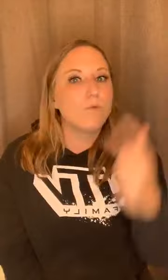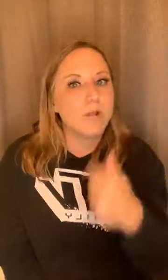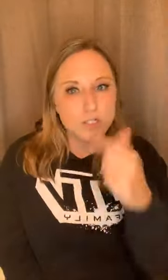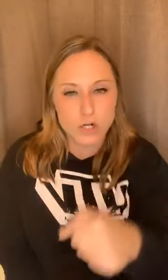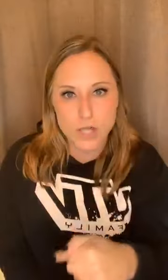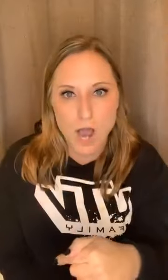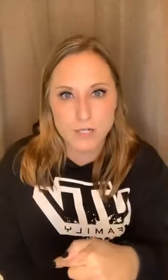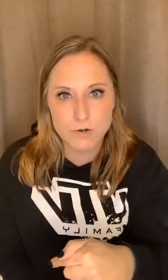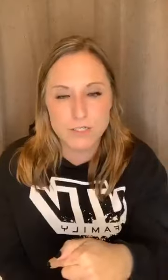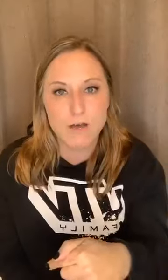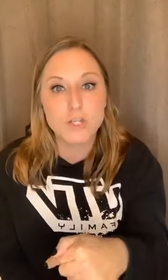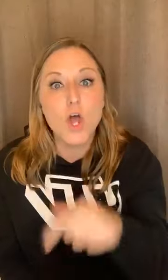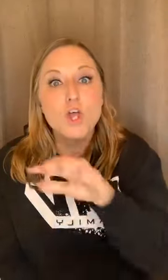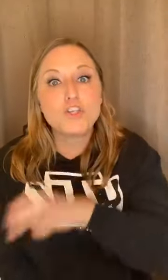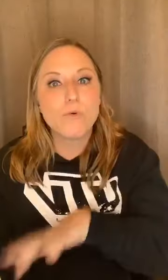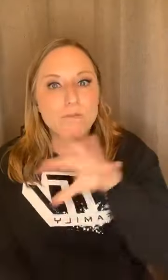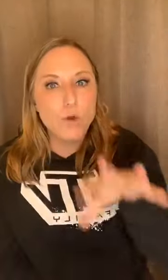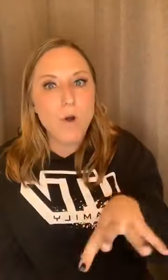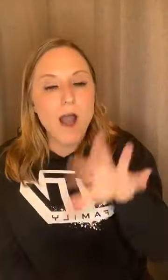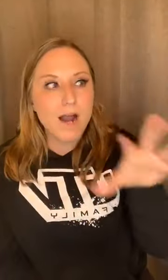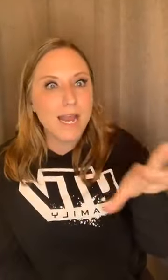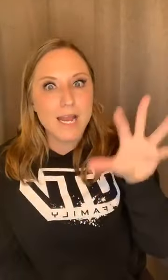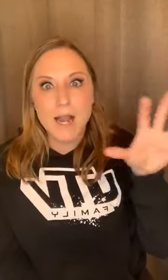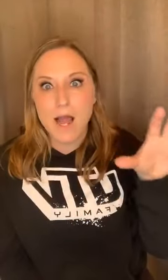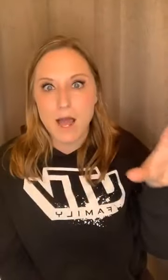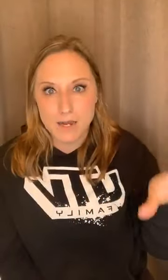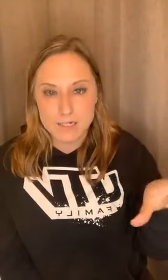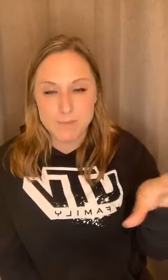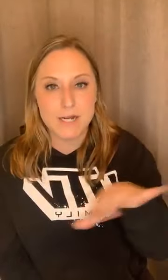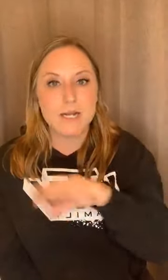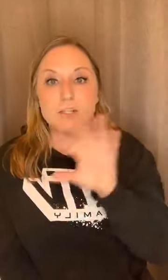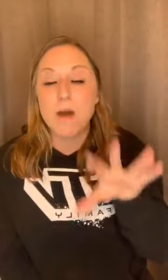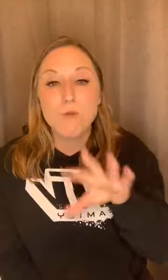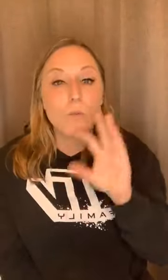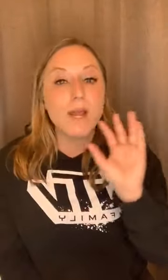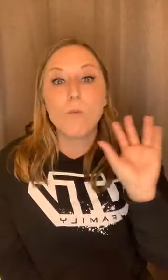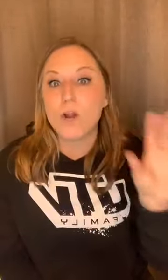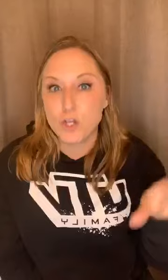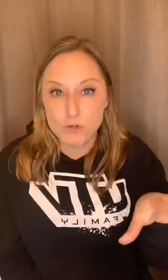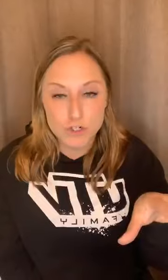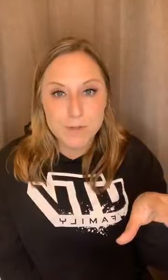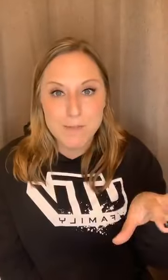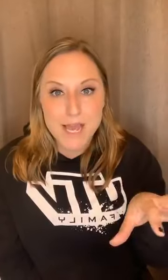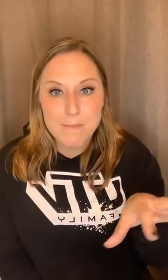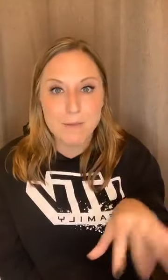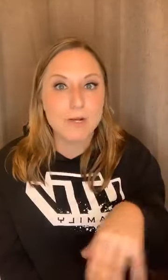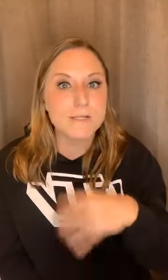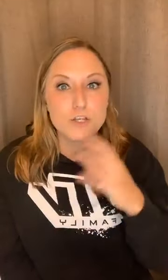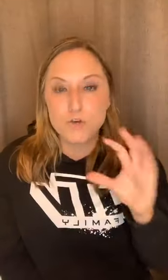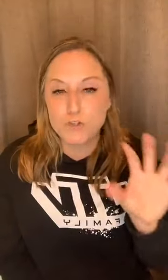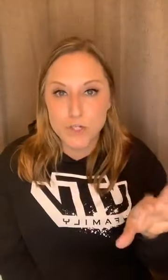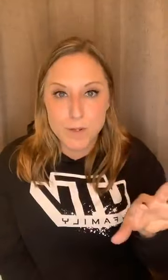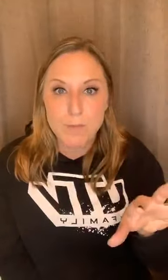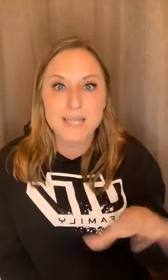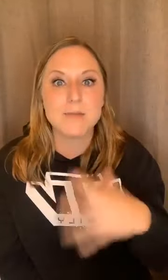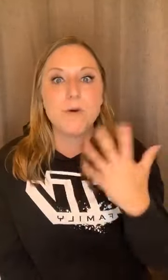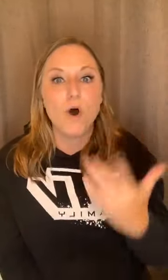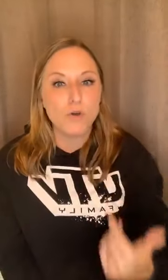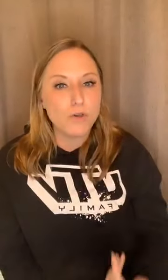we start talking to ourselves. So if you are in an experience, a moment where you should be making memories, you should be present, but all you can